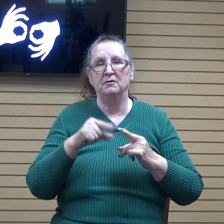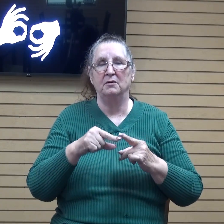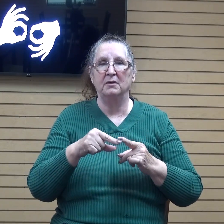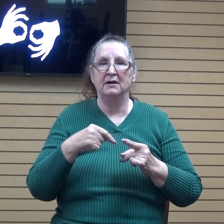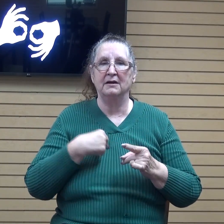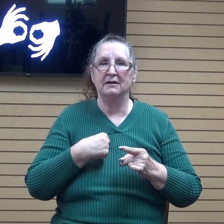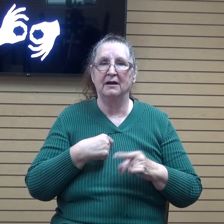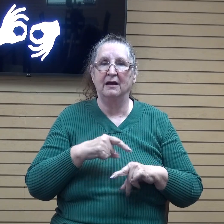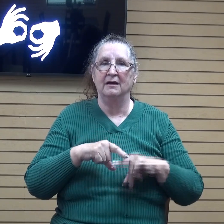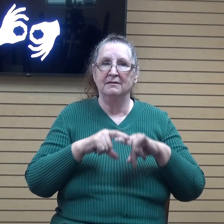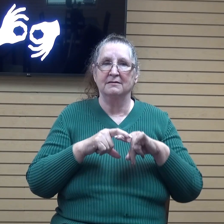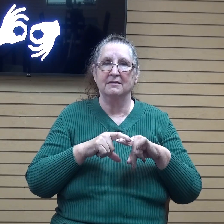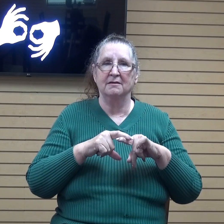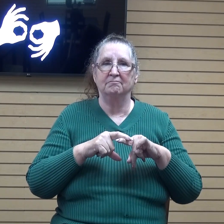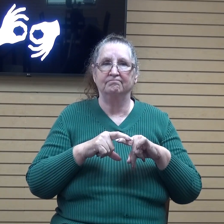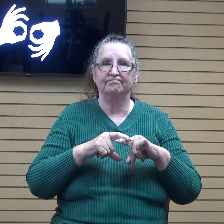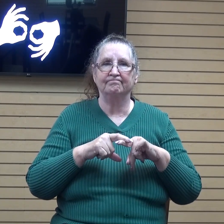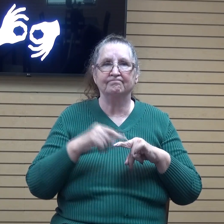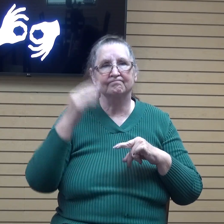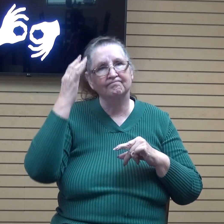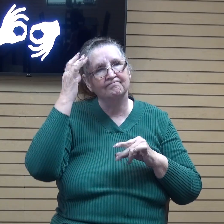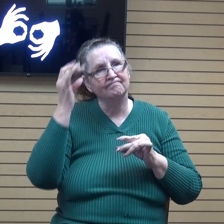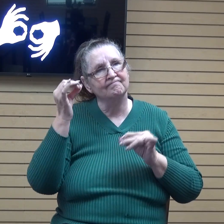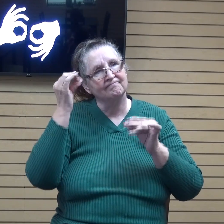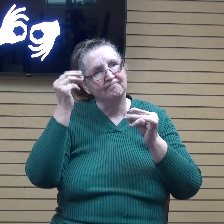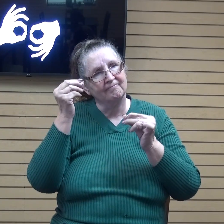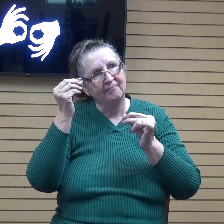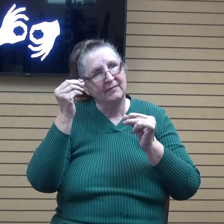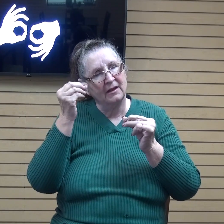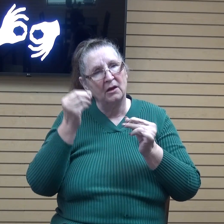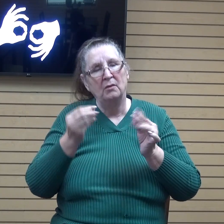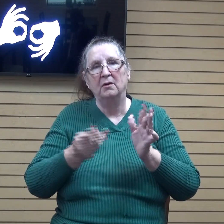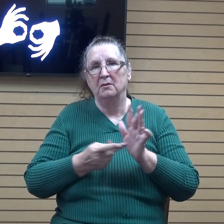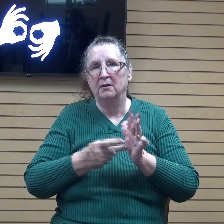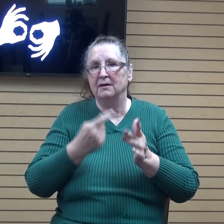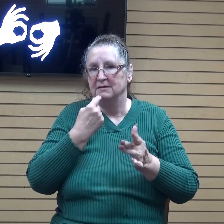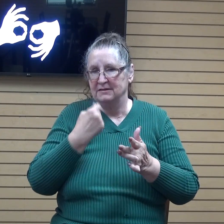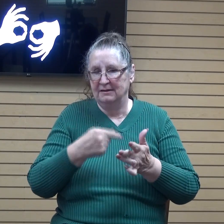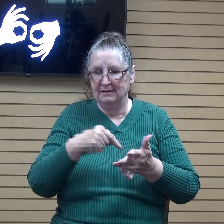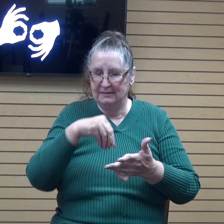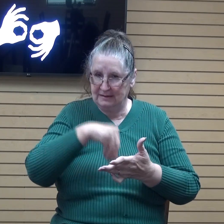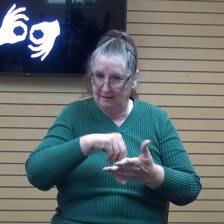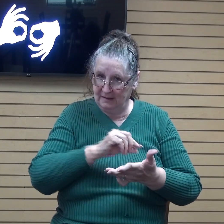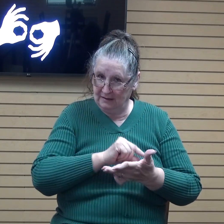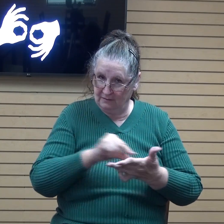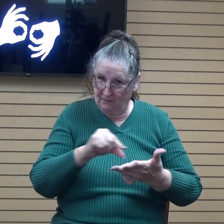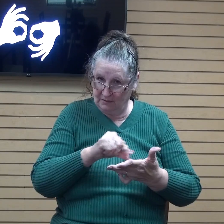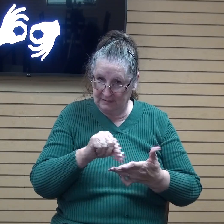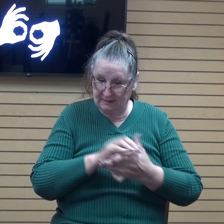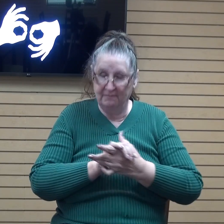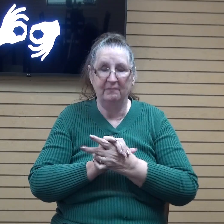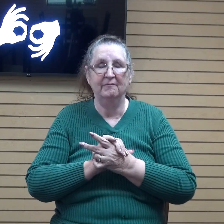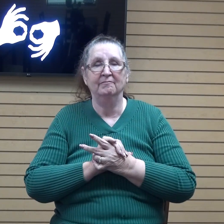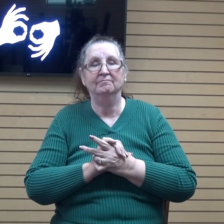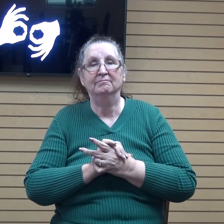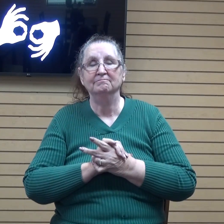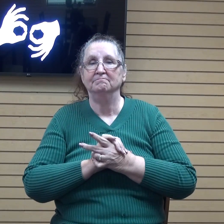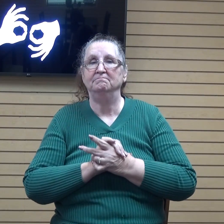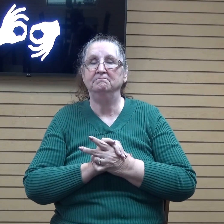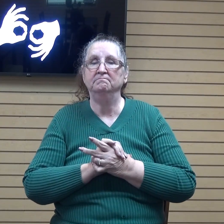stop and i really think about what paul is telling us in these verses and uh you know as christians